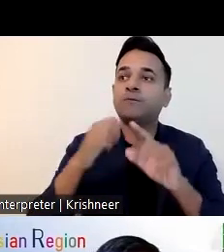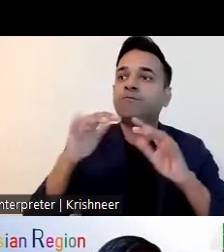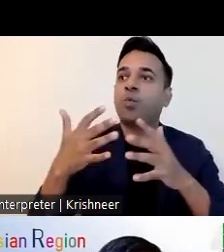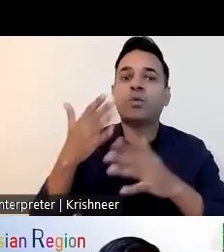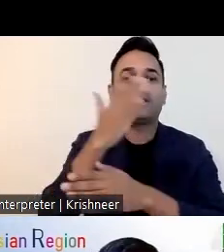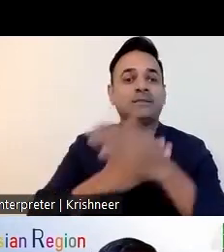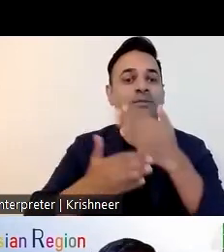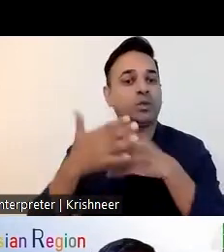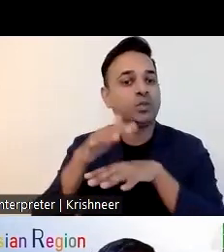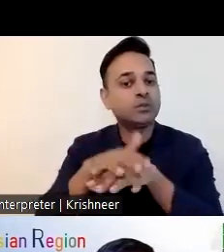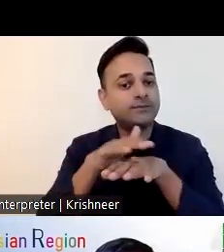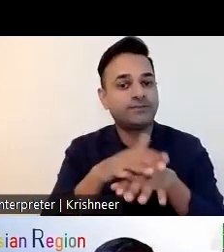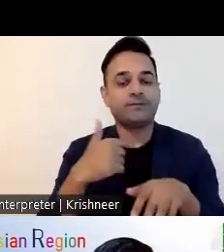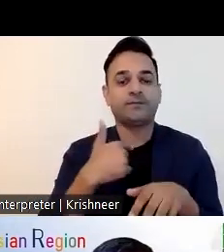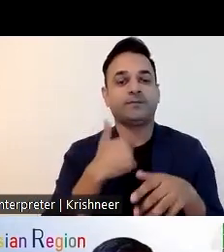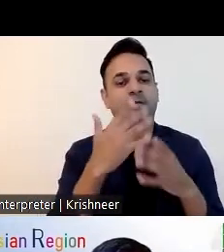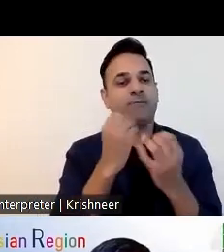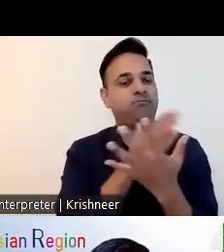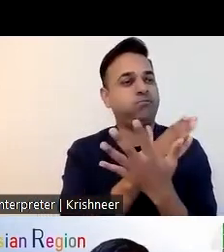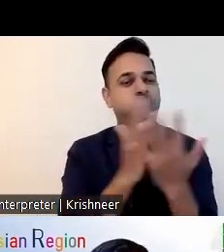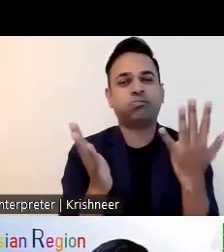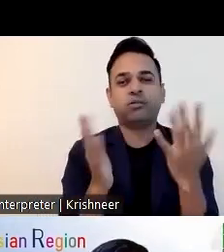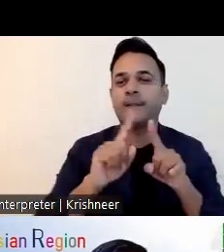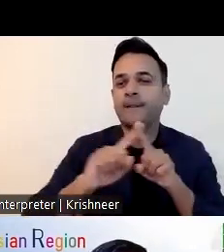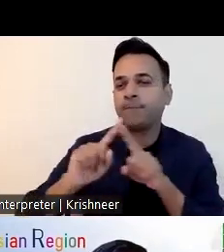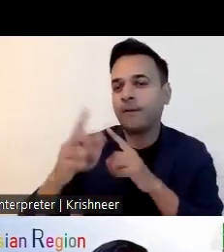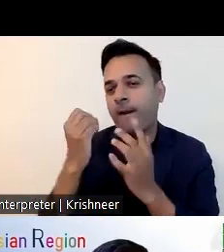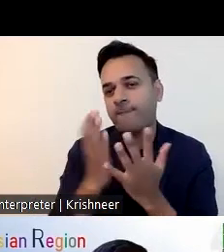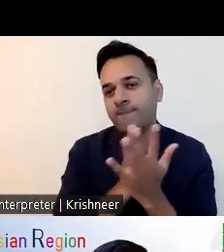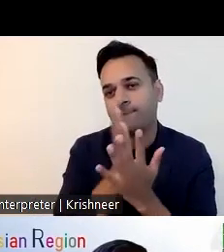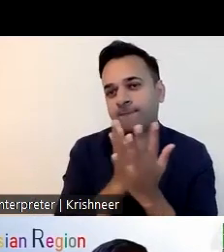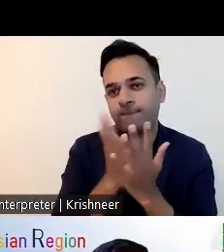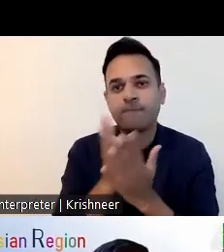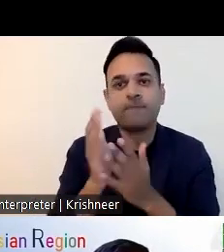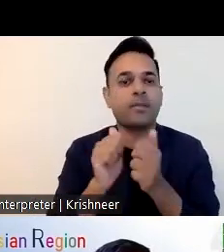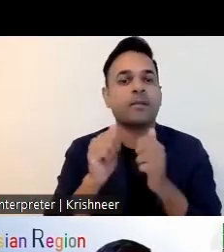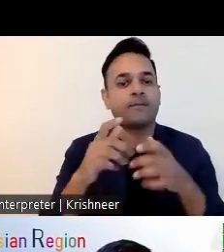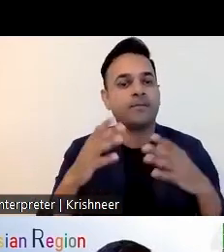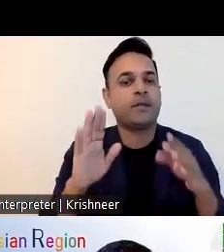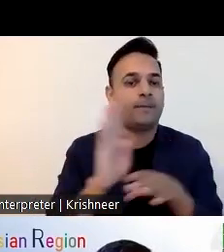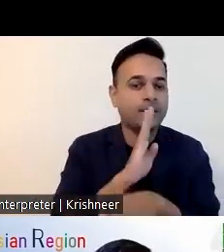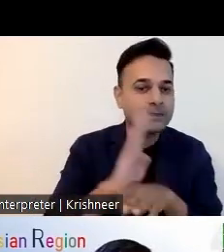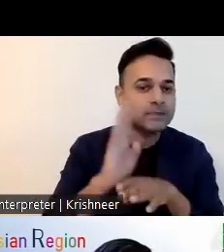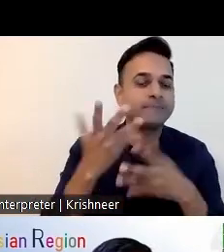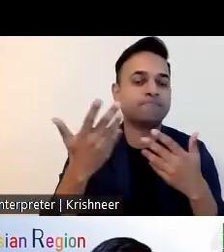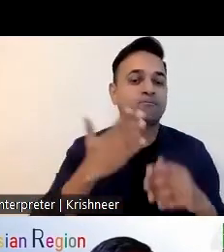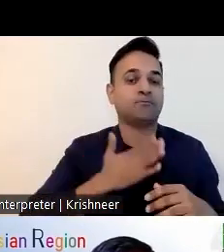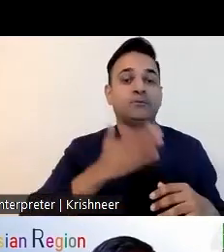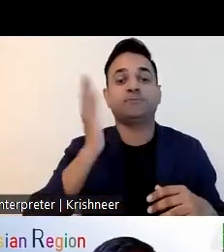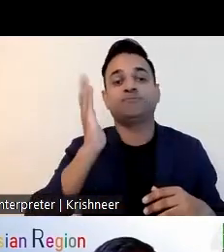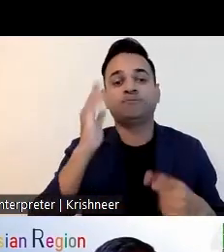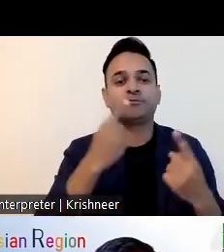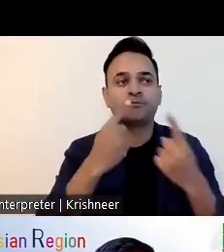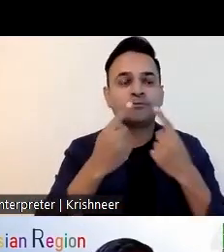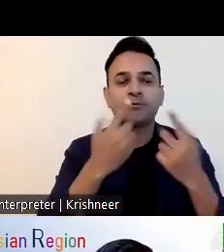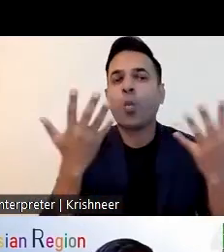the present situation of employment of person with disability in nepal legal context uh based initiatives and the